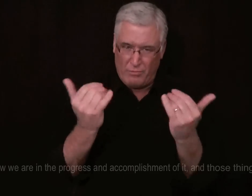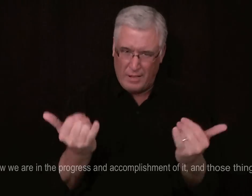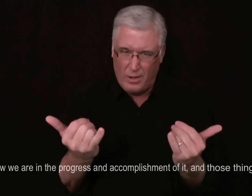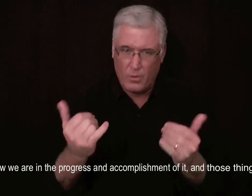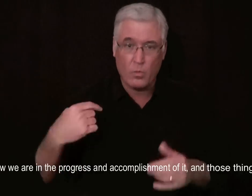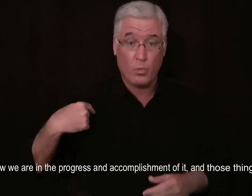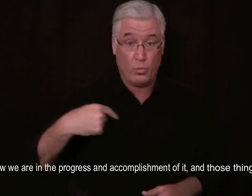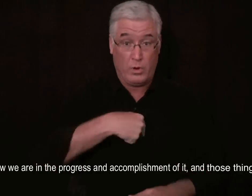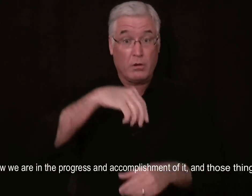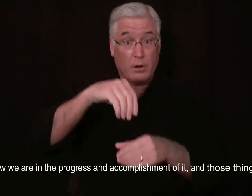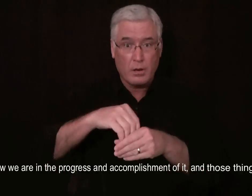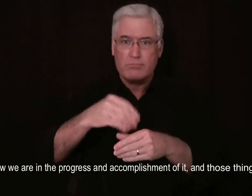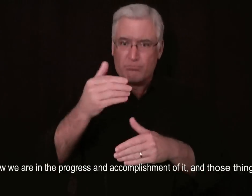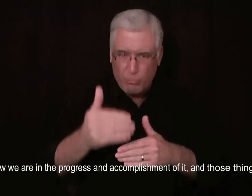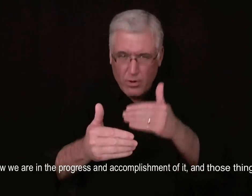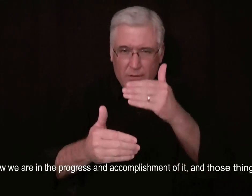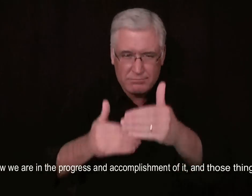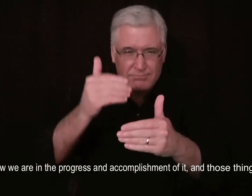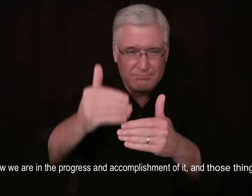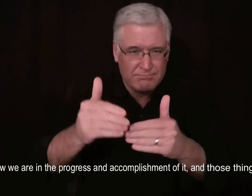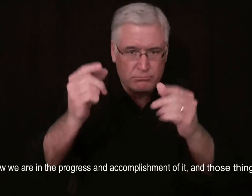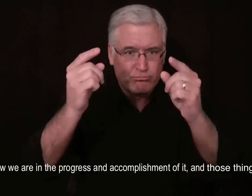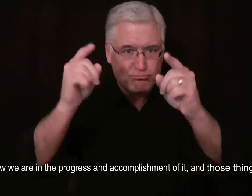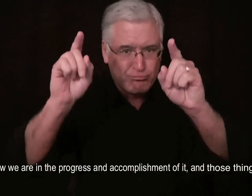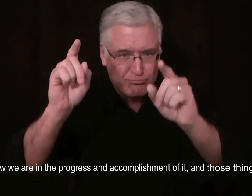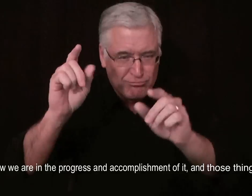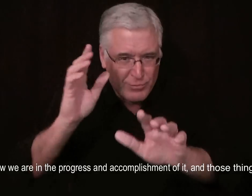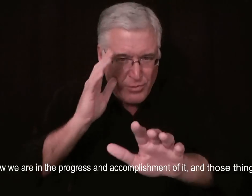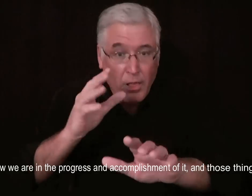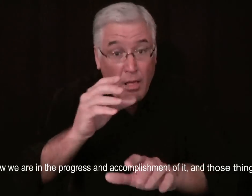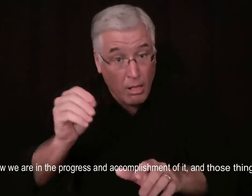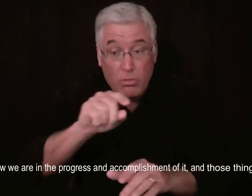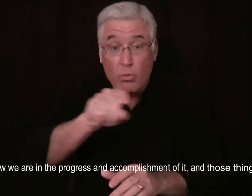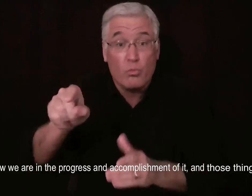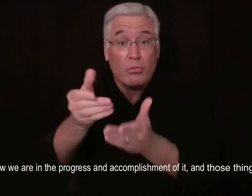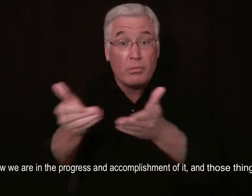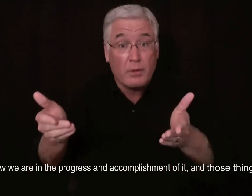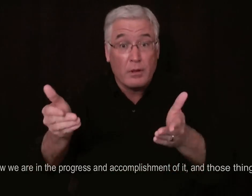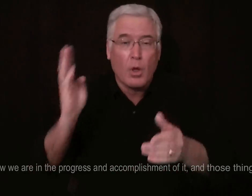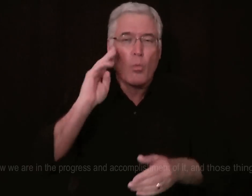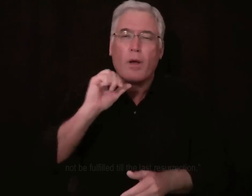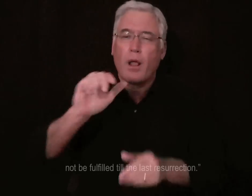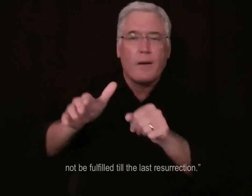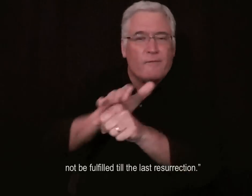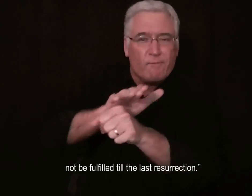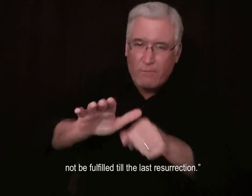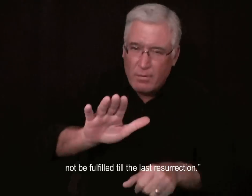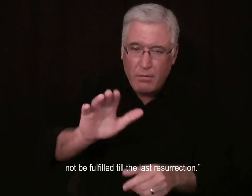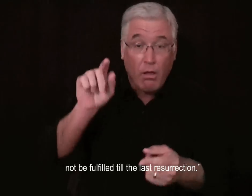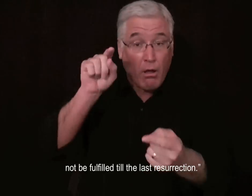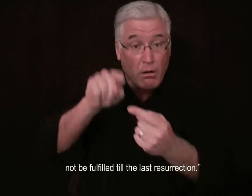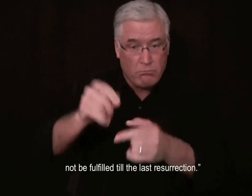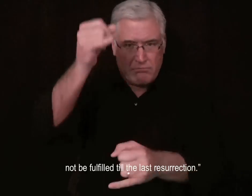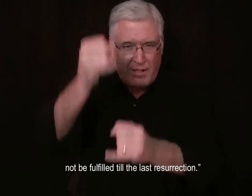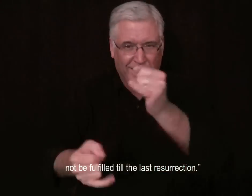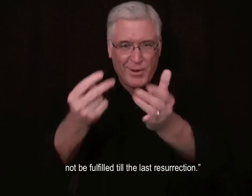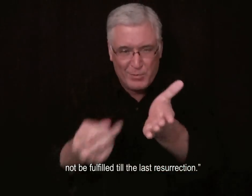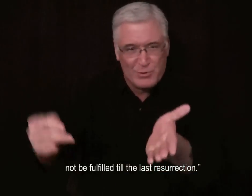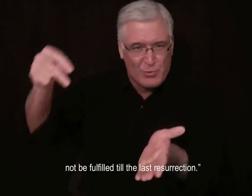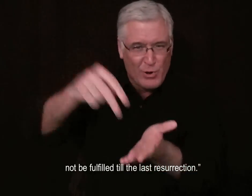to Christ. And even now we were in the progress and the accomplishment of it, of those things, which will